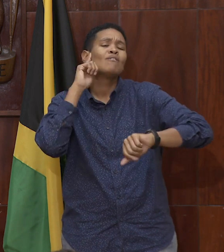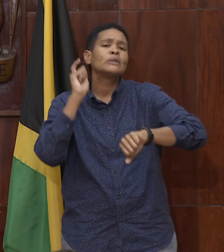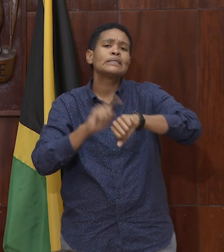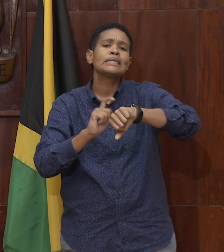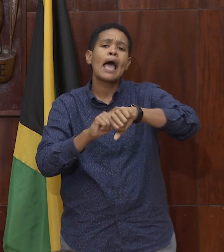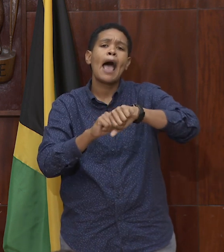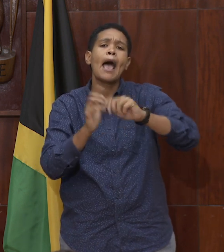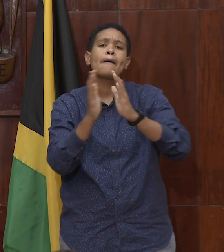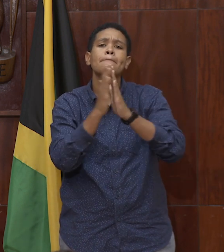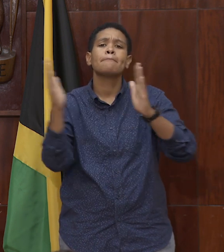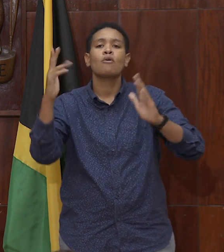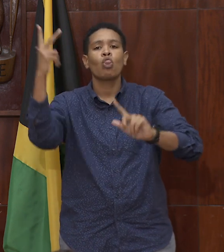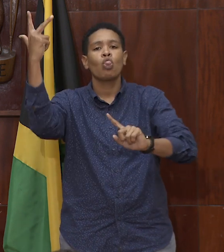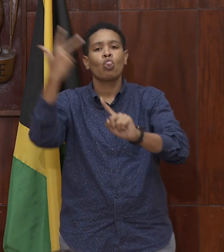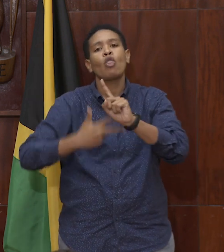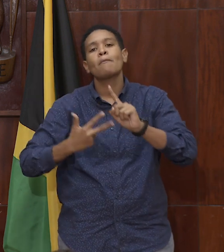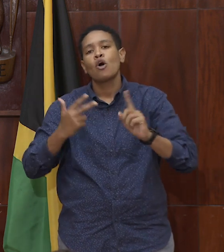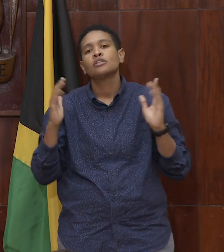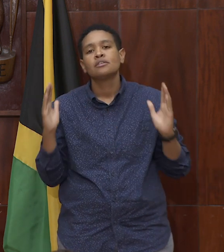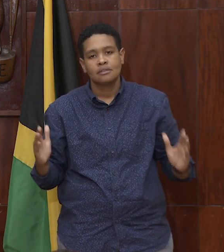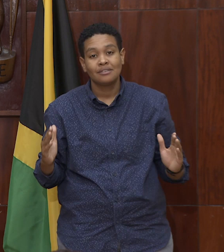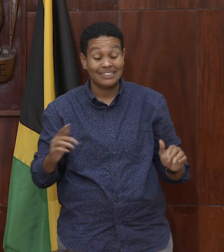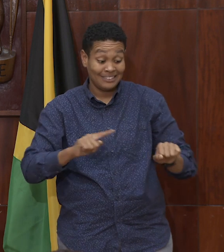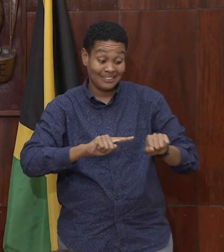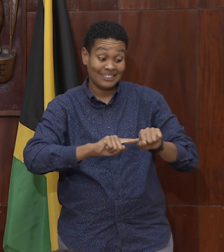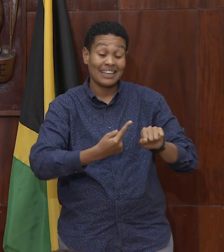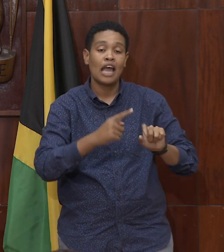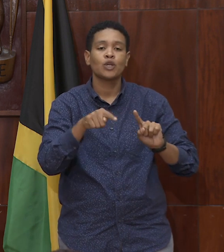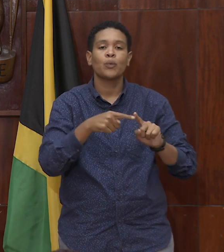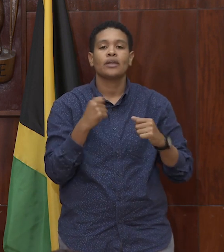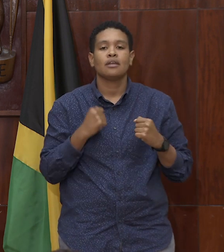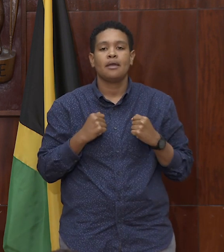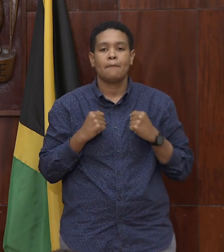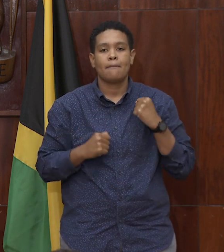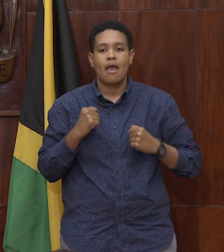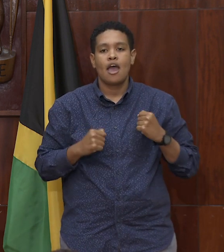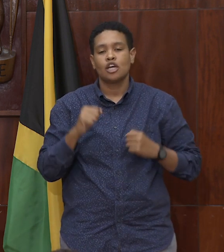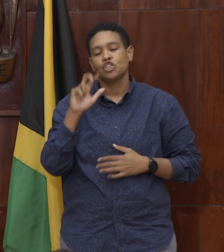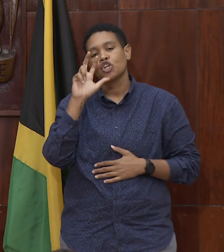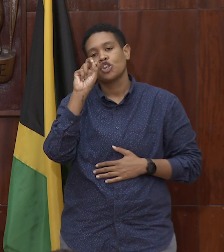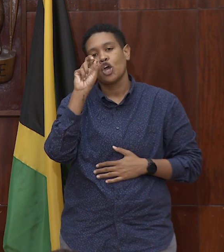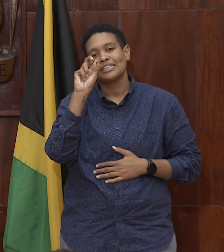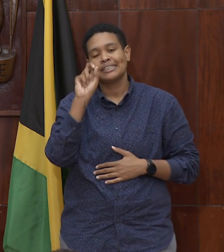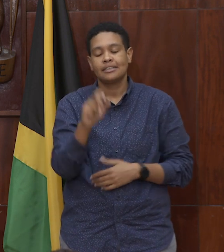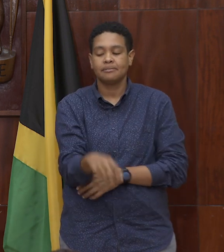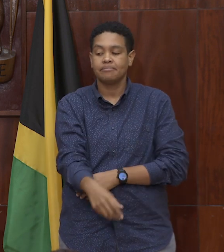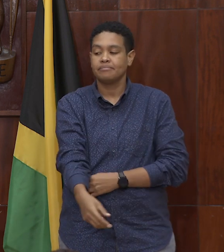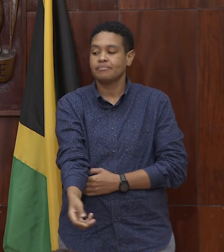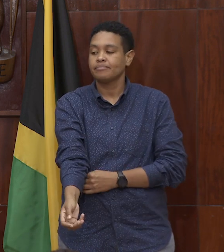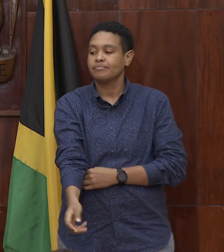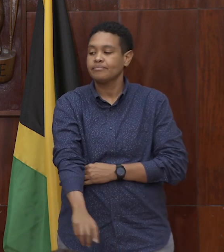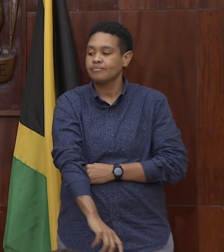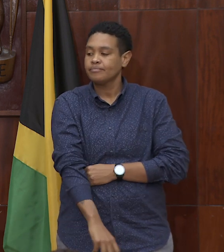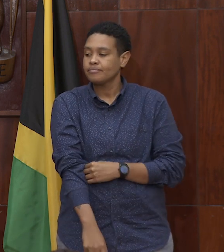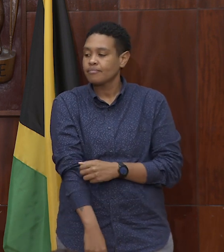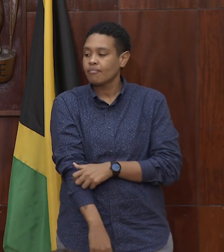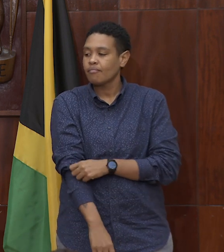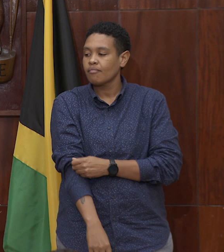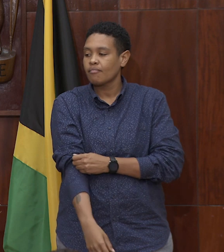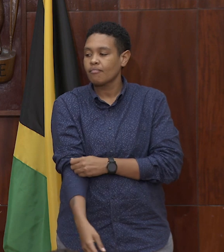of three months commencing on March the 30th. Also,